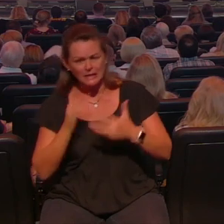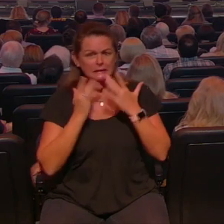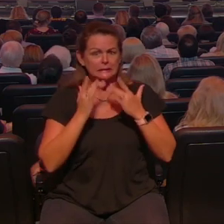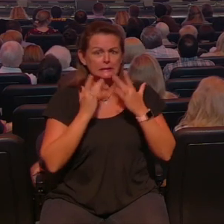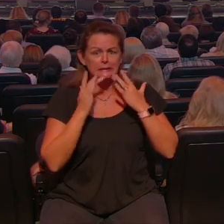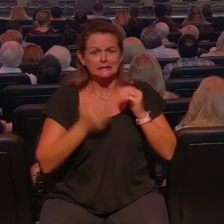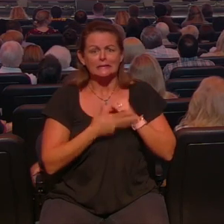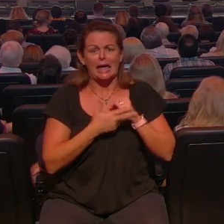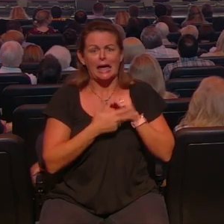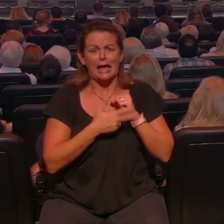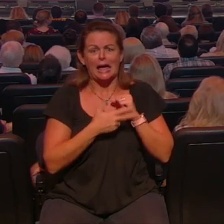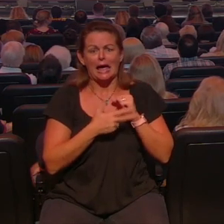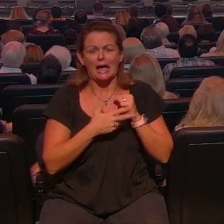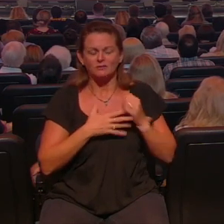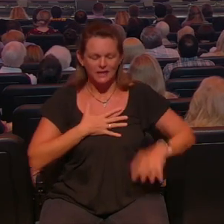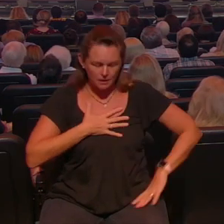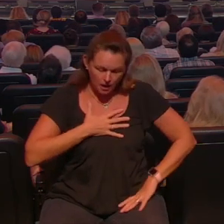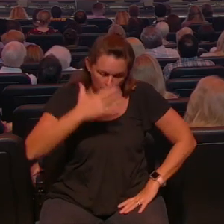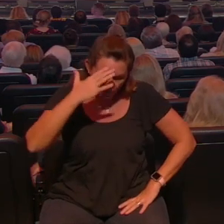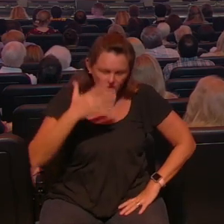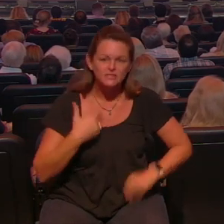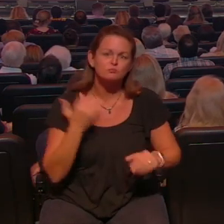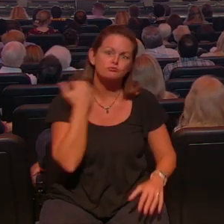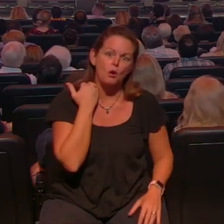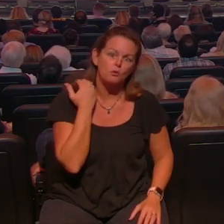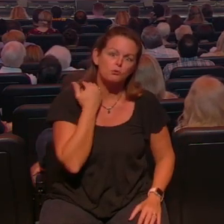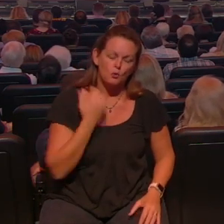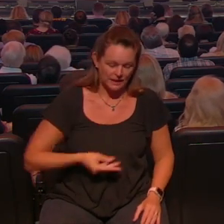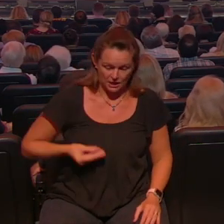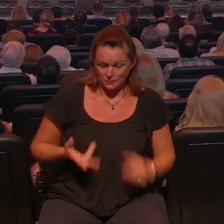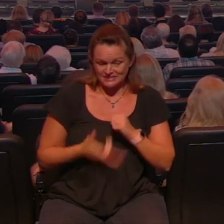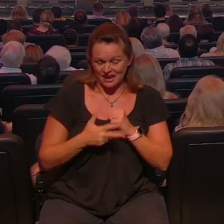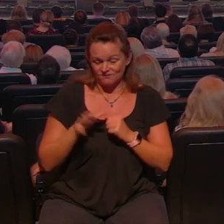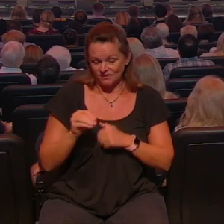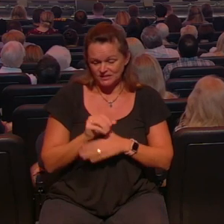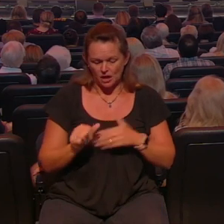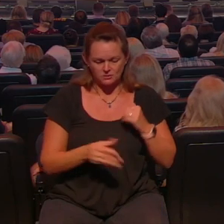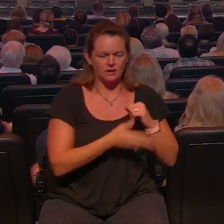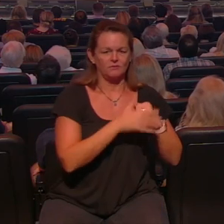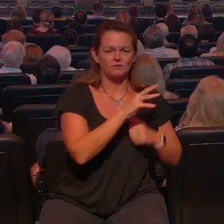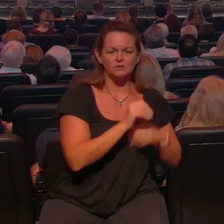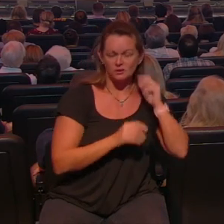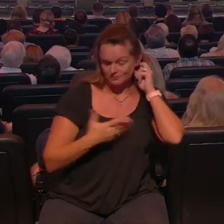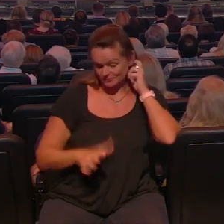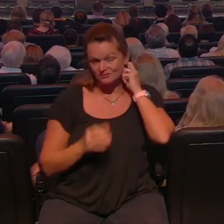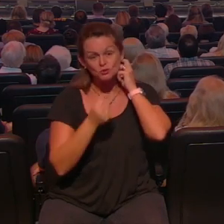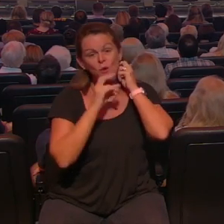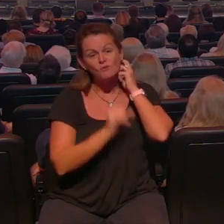because he was breaking me you know and then when he was 12 years old he started working part-time after school and he said now